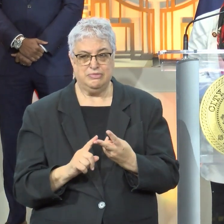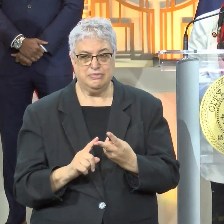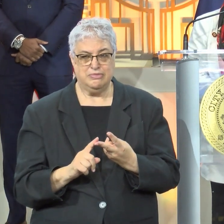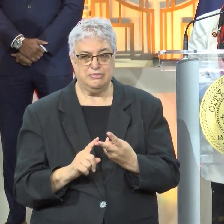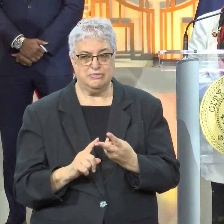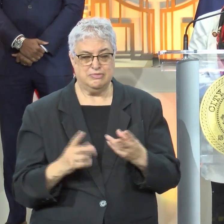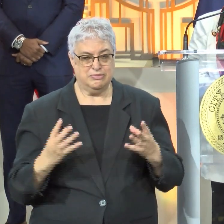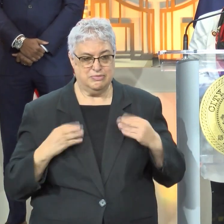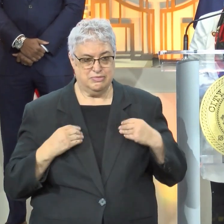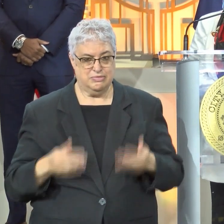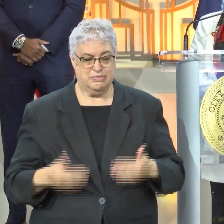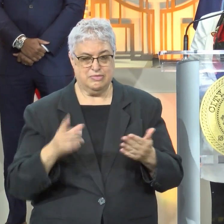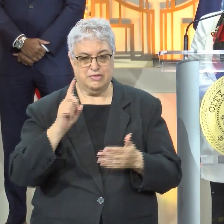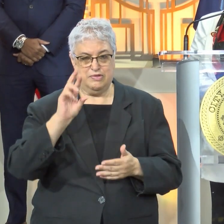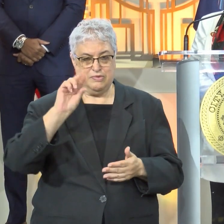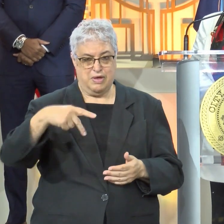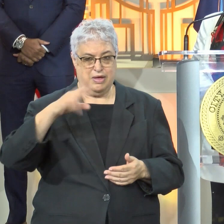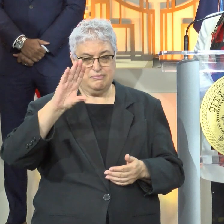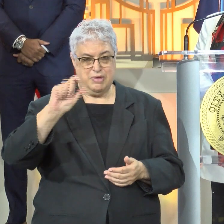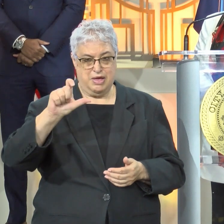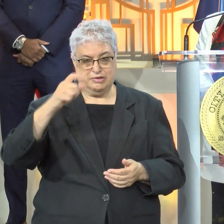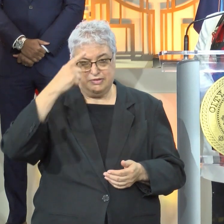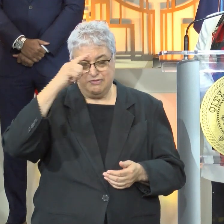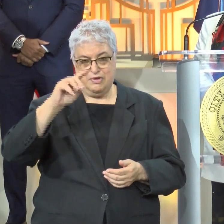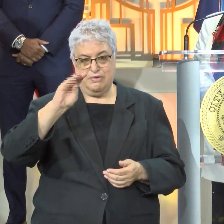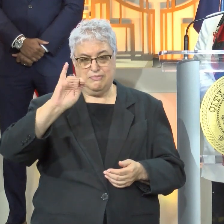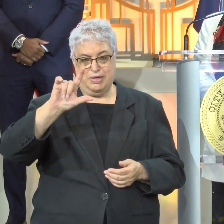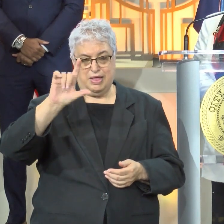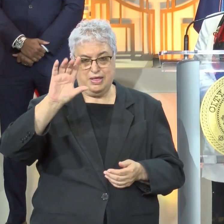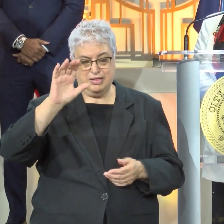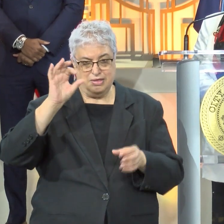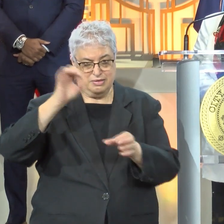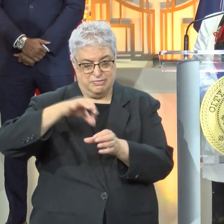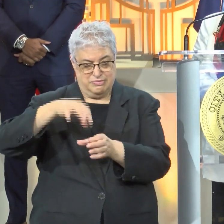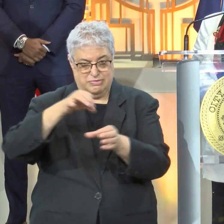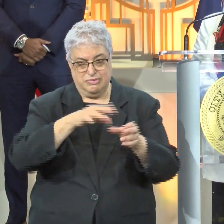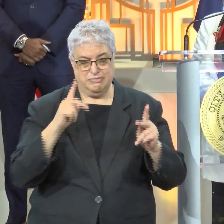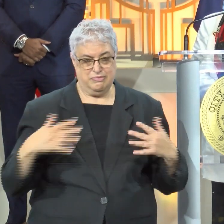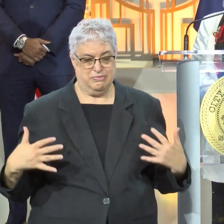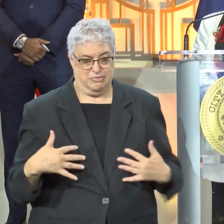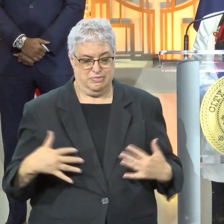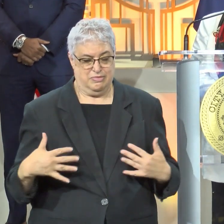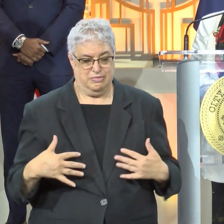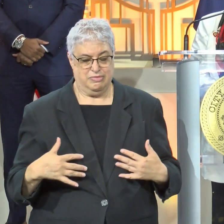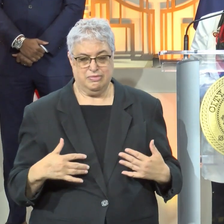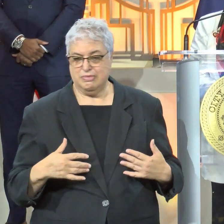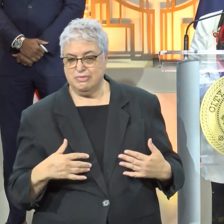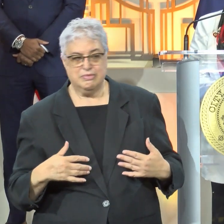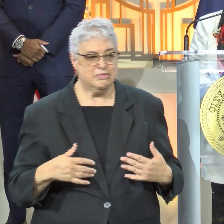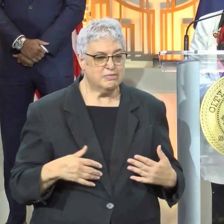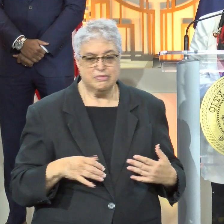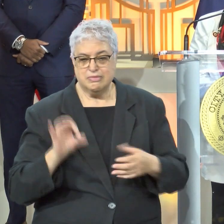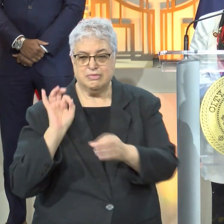take a suggestion of drop boxes for mail ballots so that people are not frightened. They can go safely to a